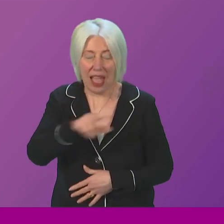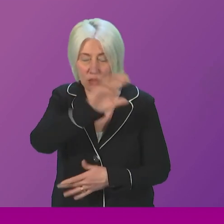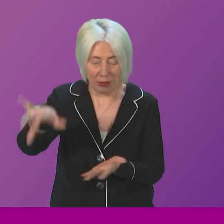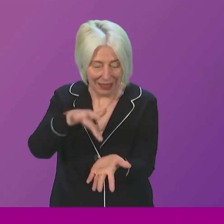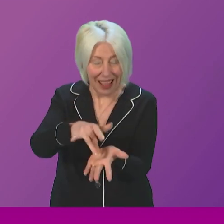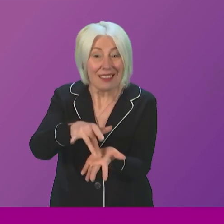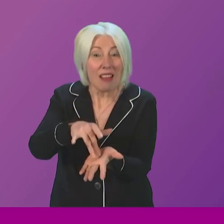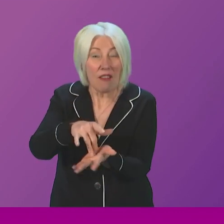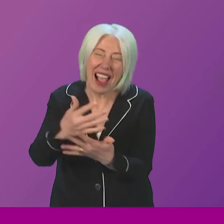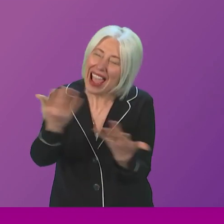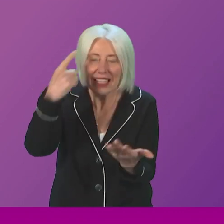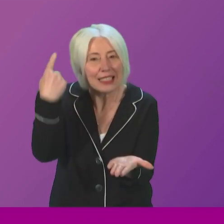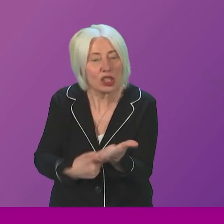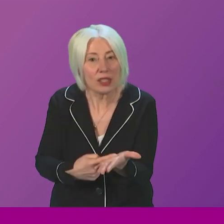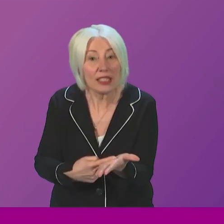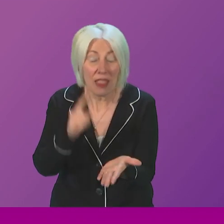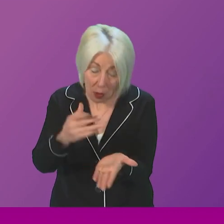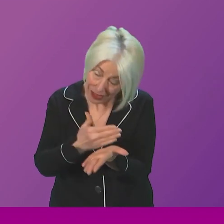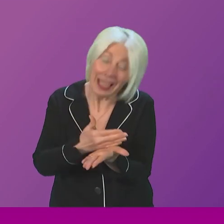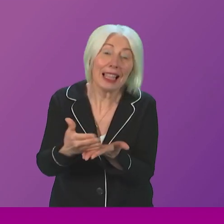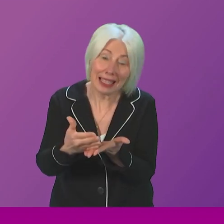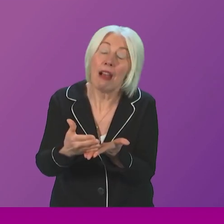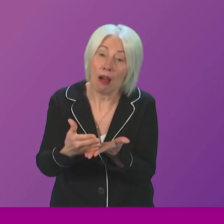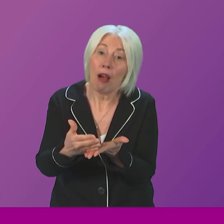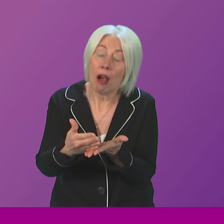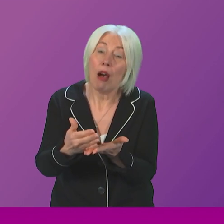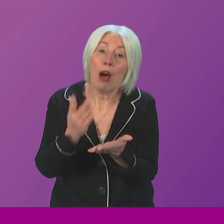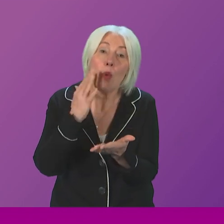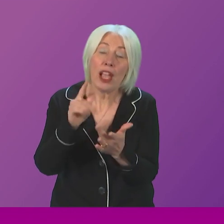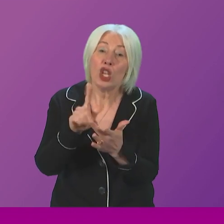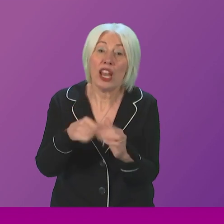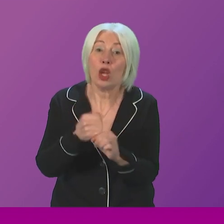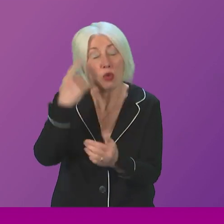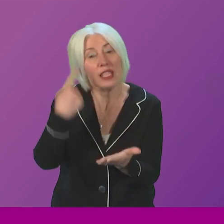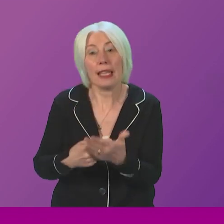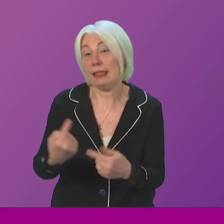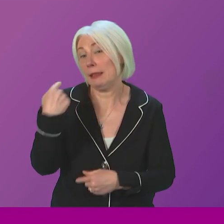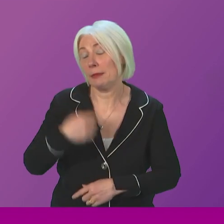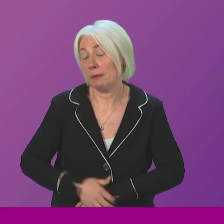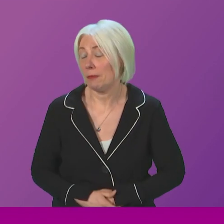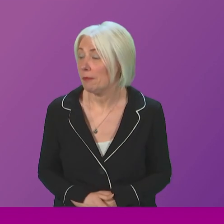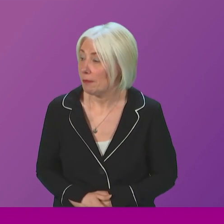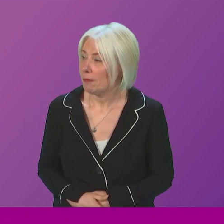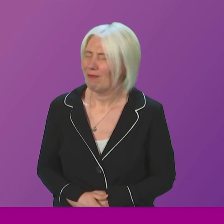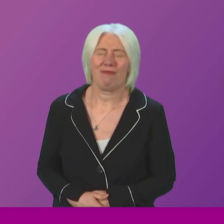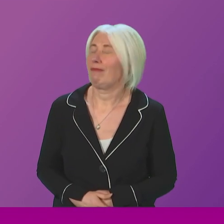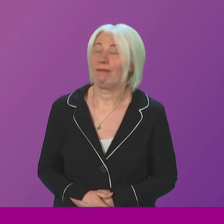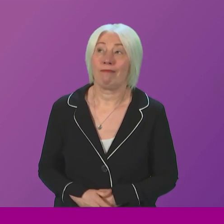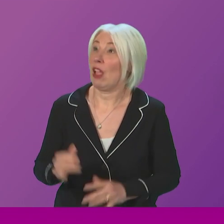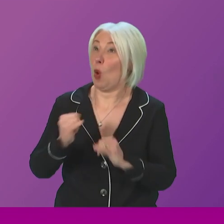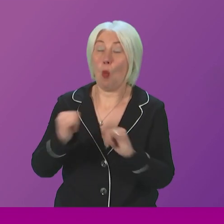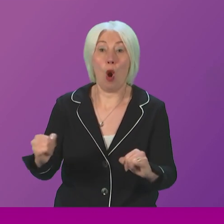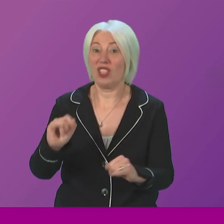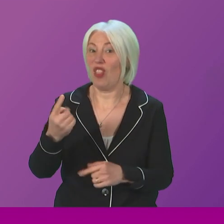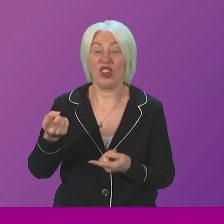when such decisions are made. And that was clearly the case when Jenny Galruth made that decision. Douglas Ross. This is getting worse for the First